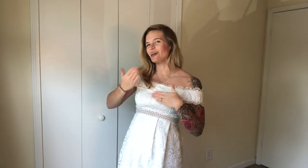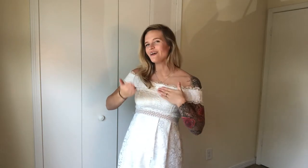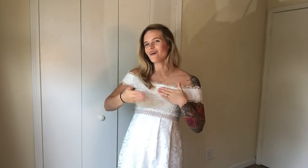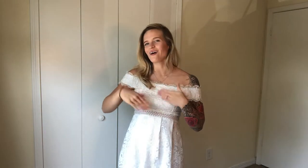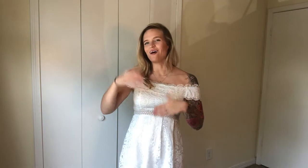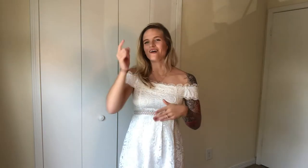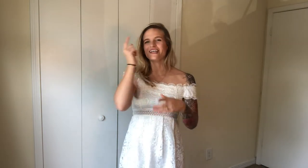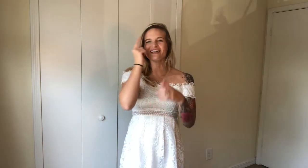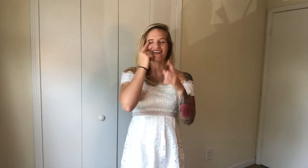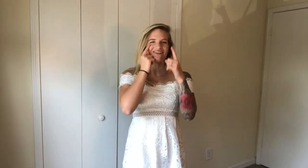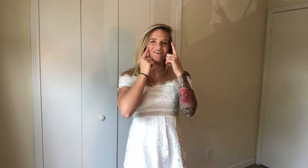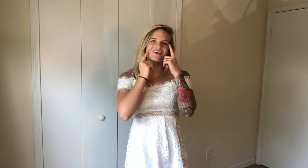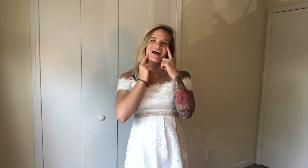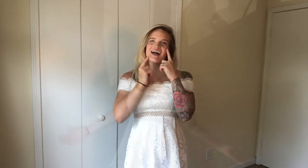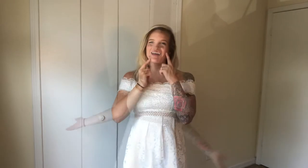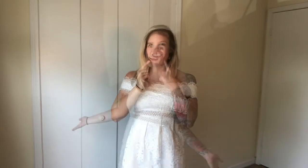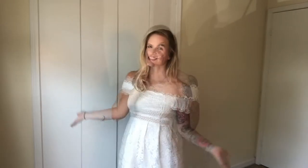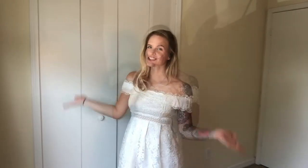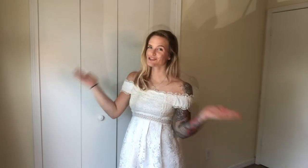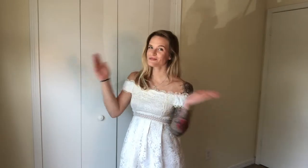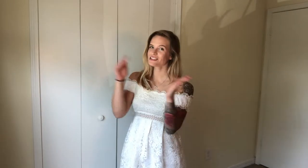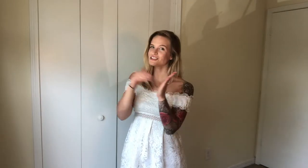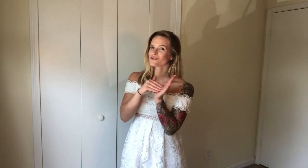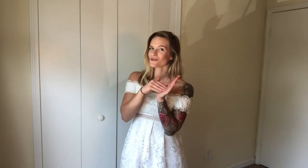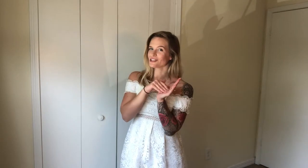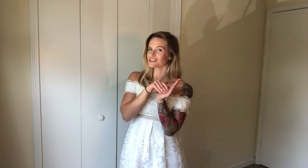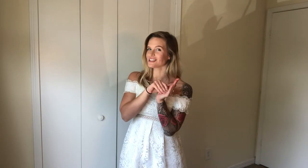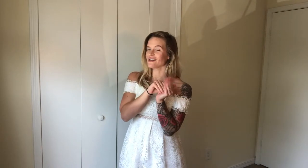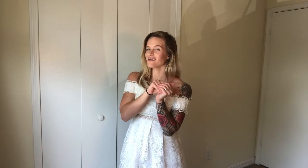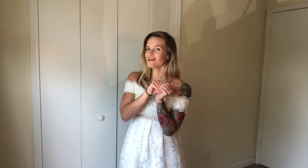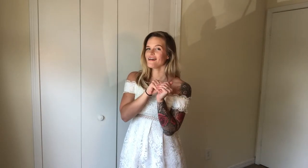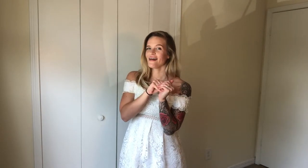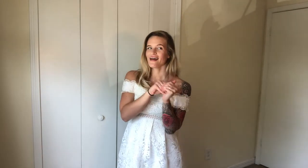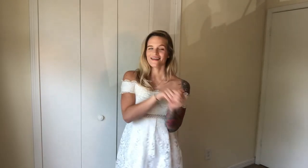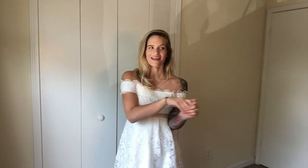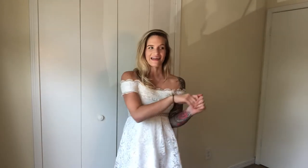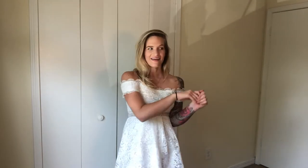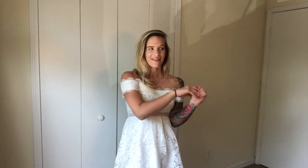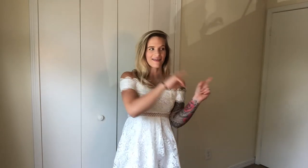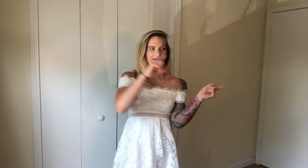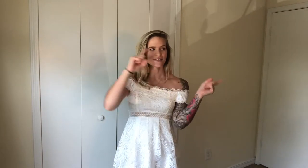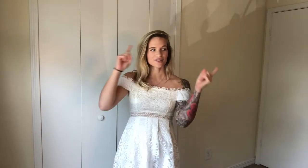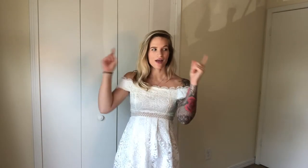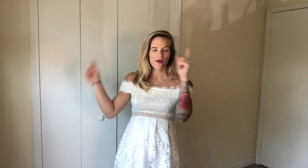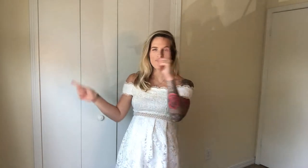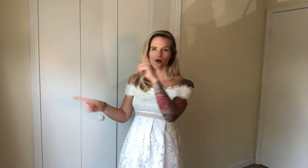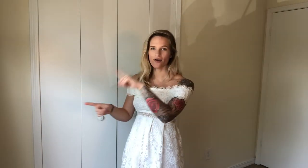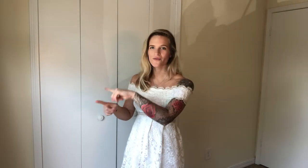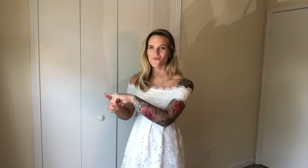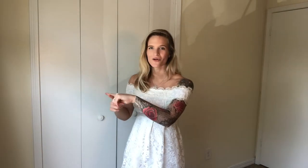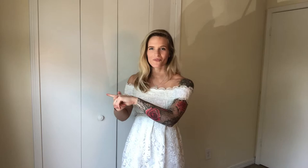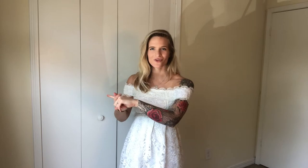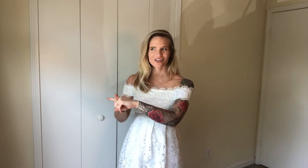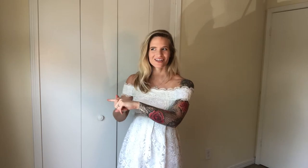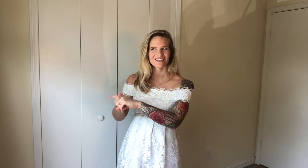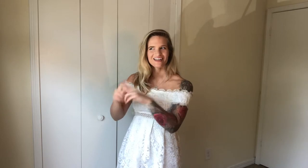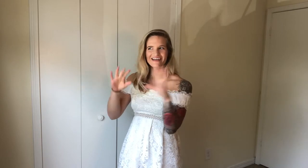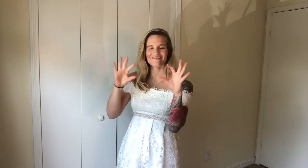are in your eyes. And it just repeats the chorus again. And then, there's one more, like,